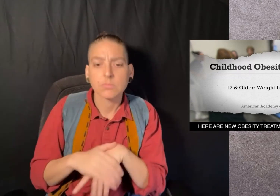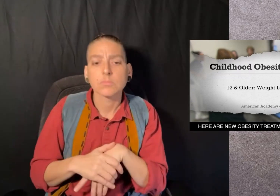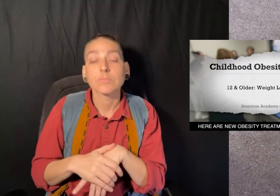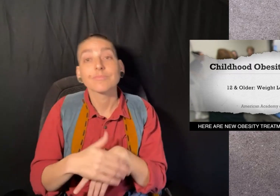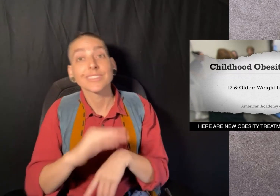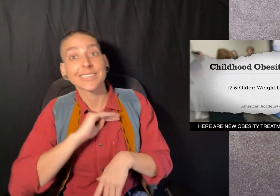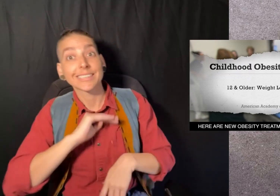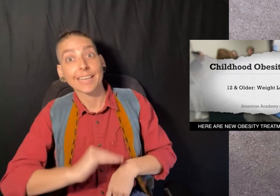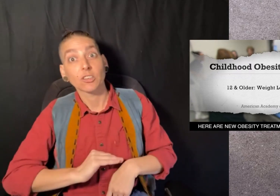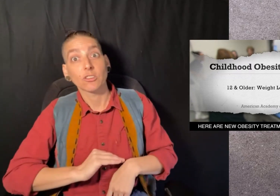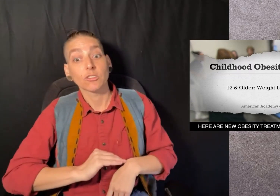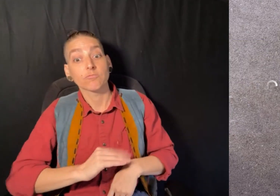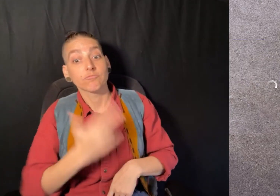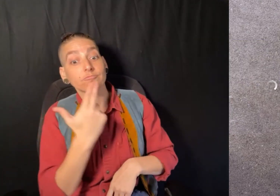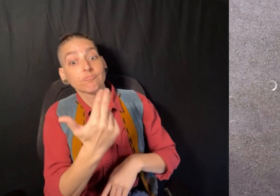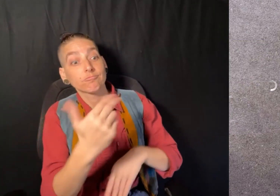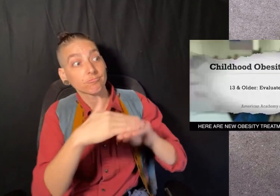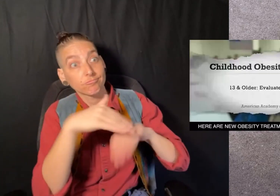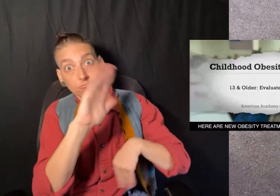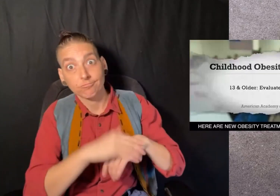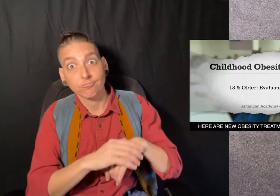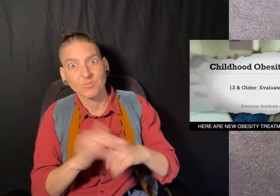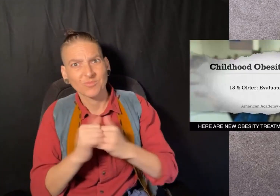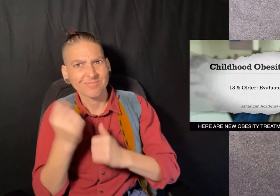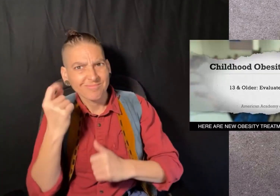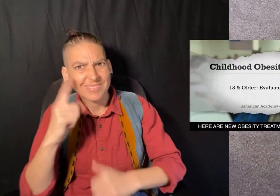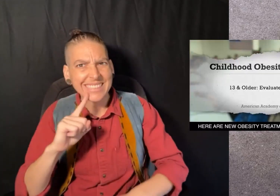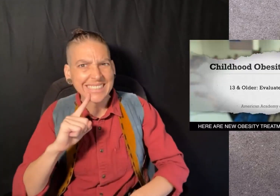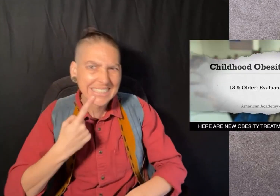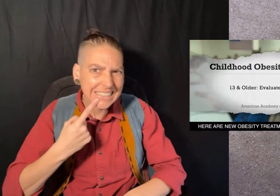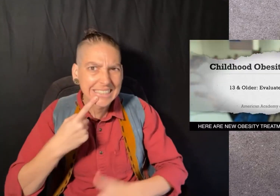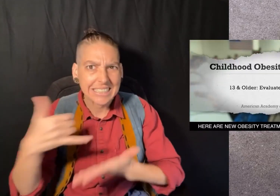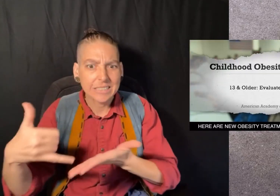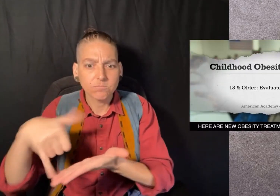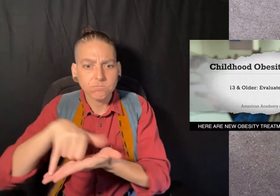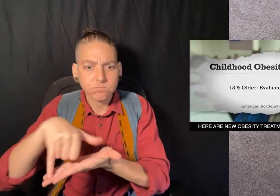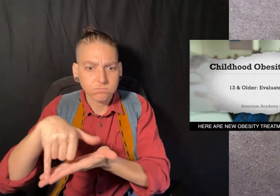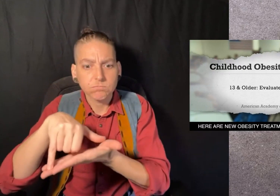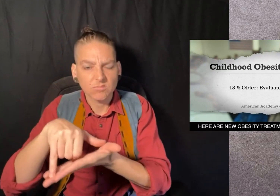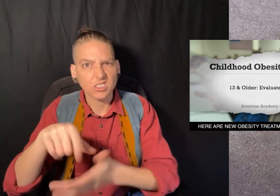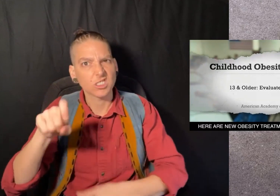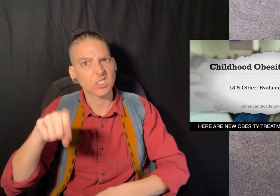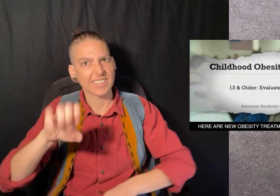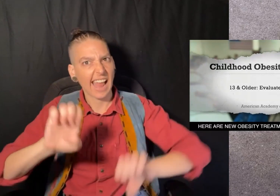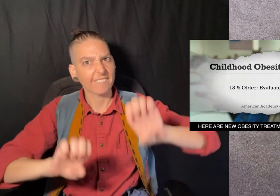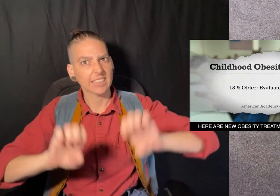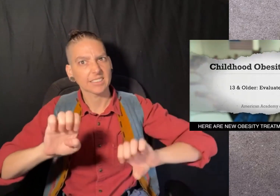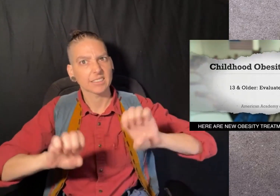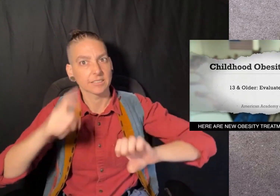And teens 13 and older with severe obesity should be evaluated for surgery.